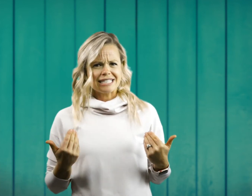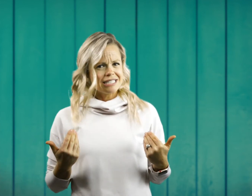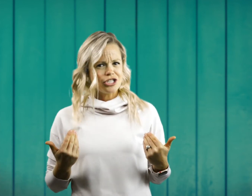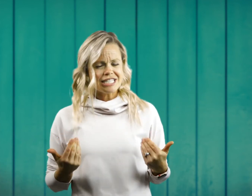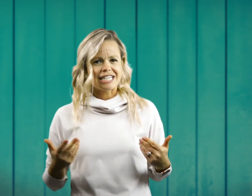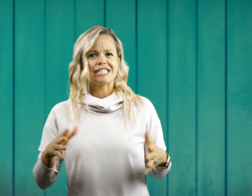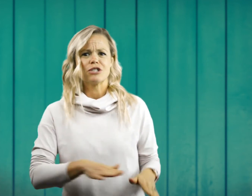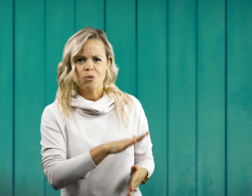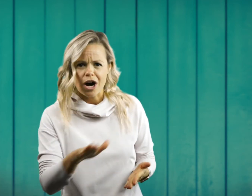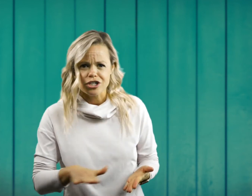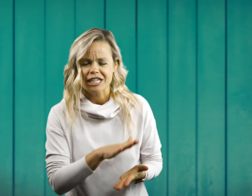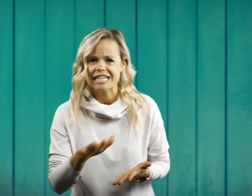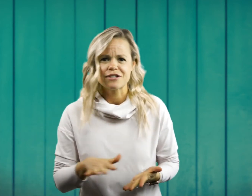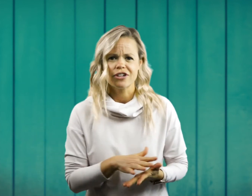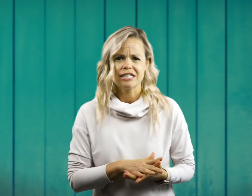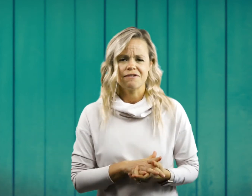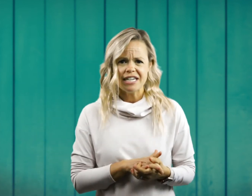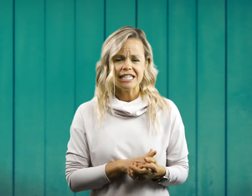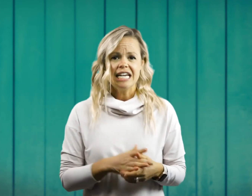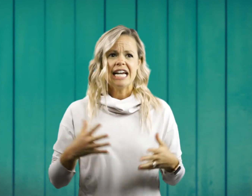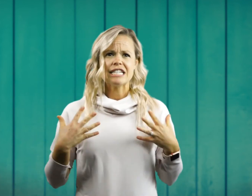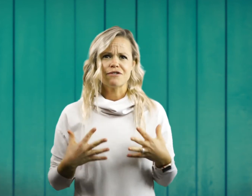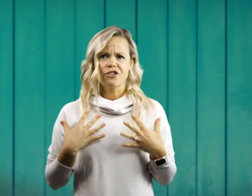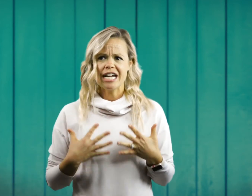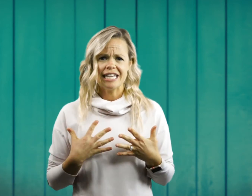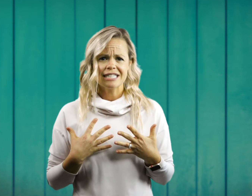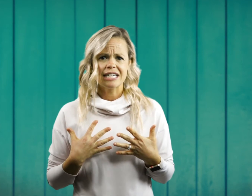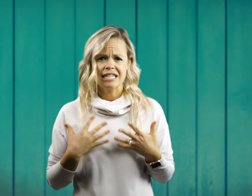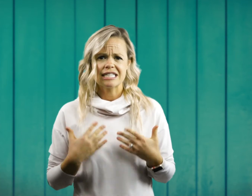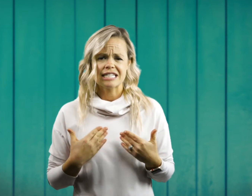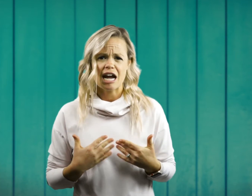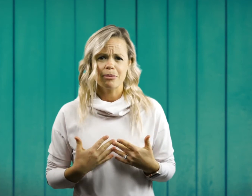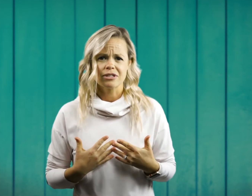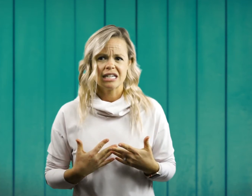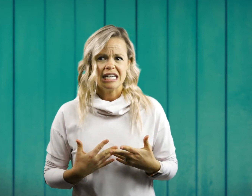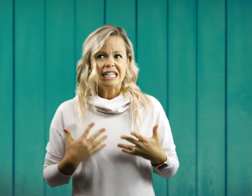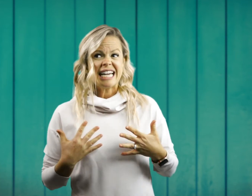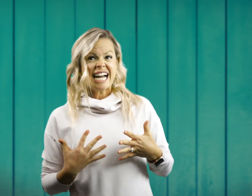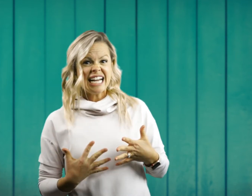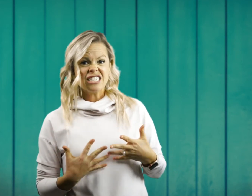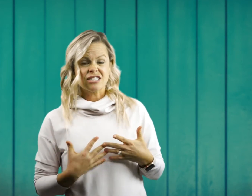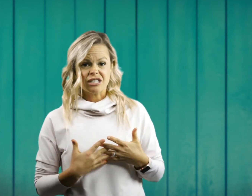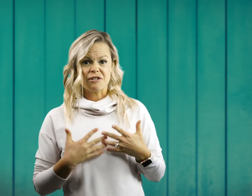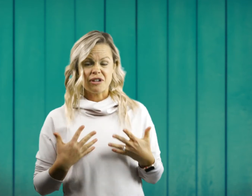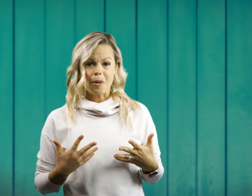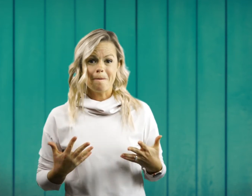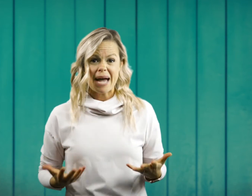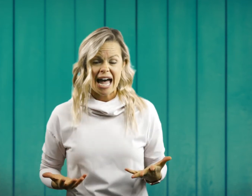Jesus is washing his friend's feet, his friends, his disciples, they kind of start to feel bad.